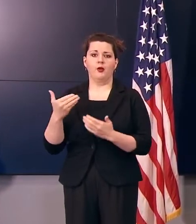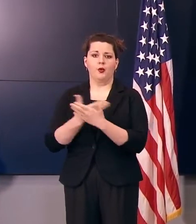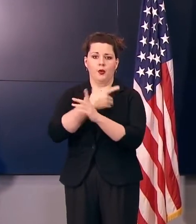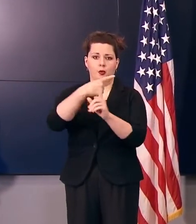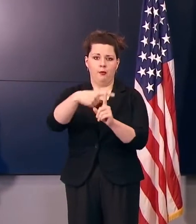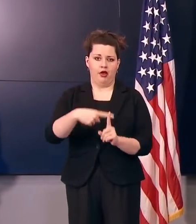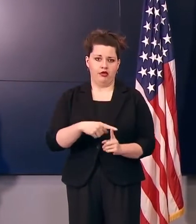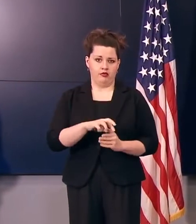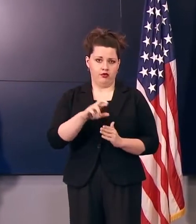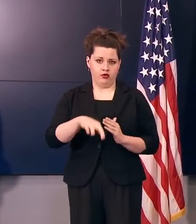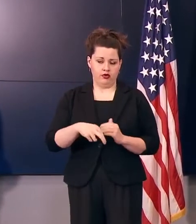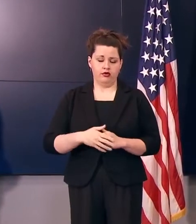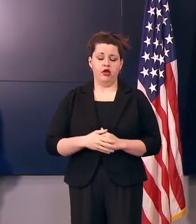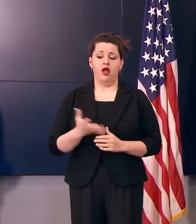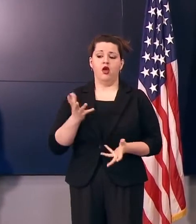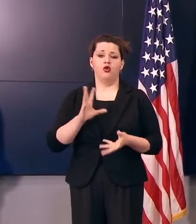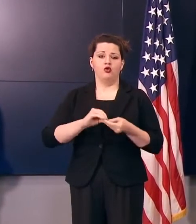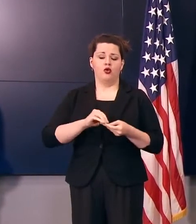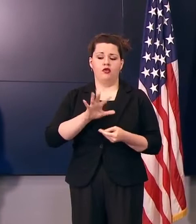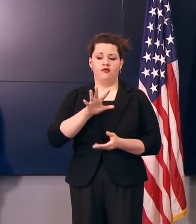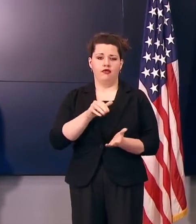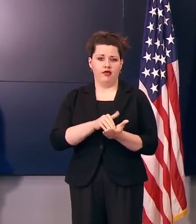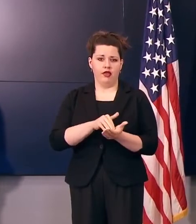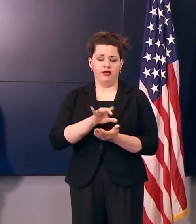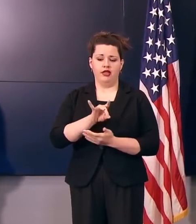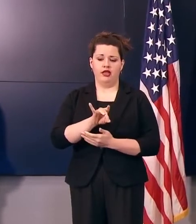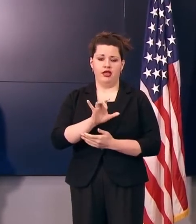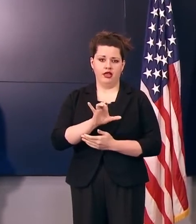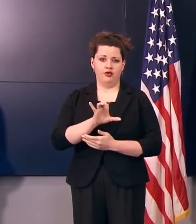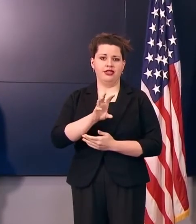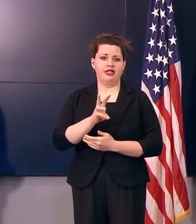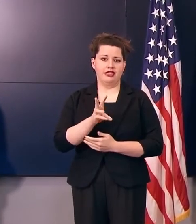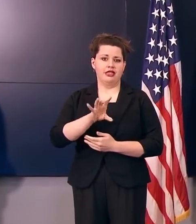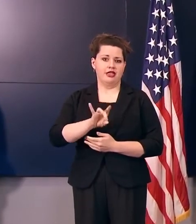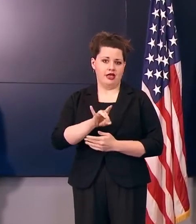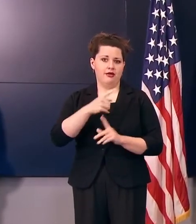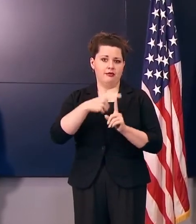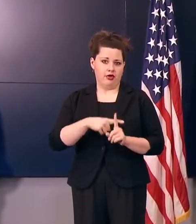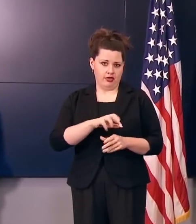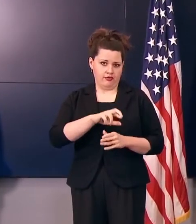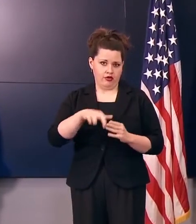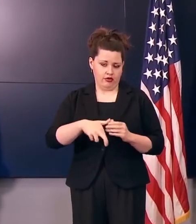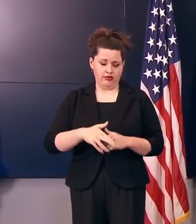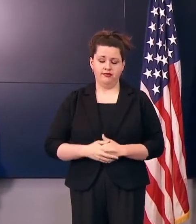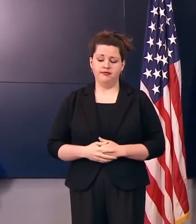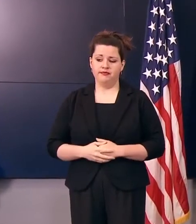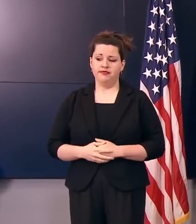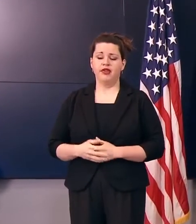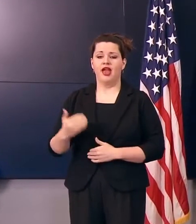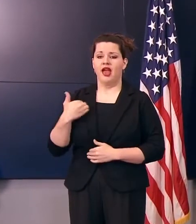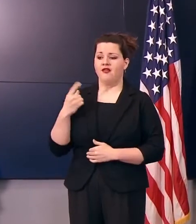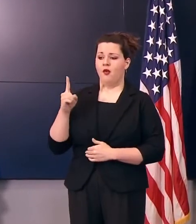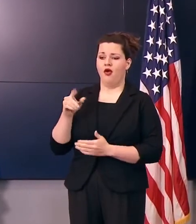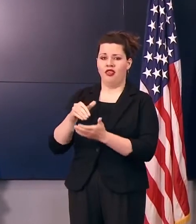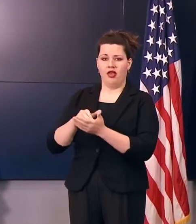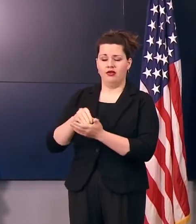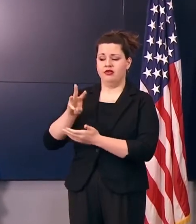positive cases for a total of 5,868 positive cases. We have 1